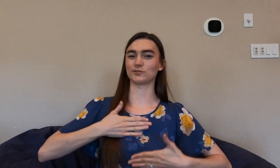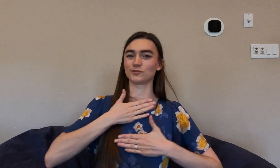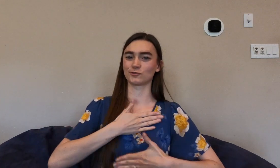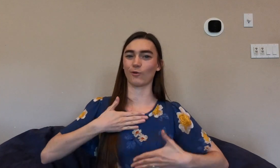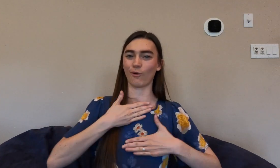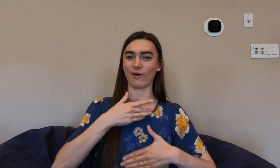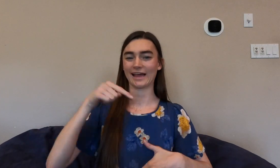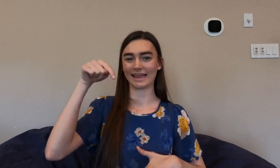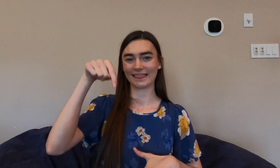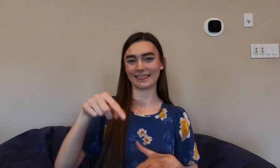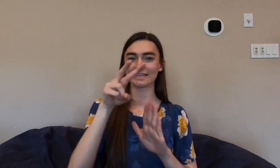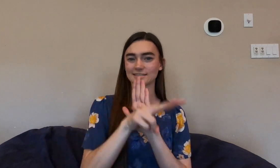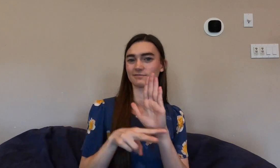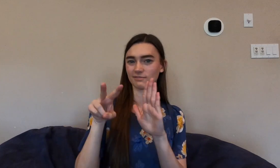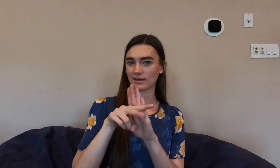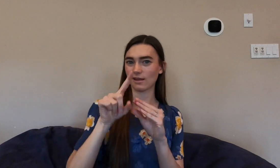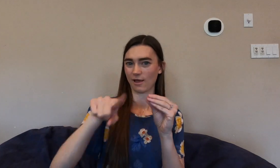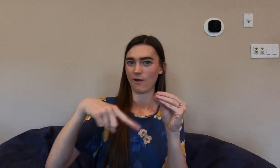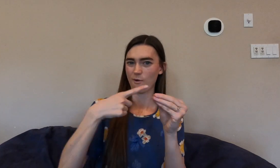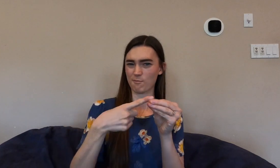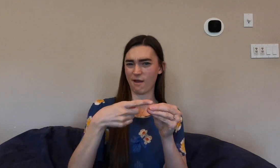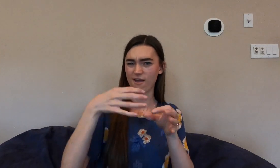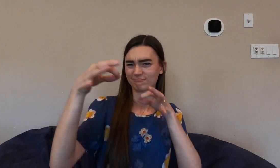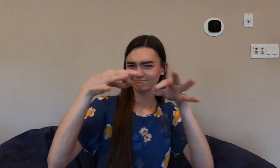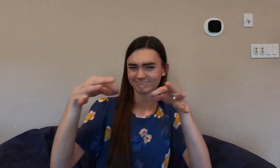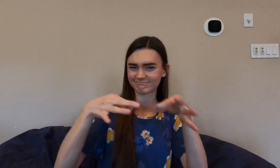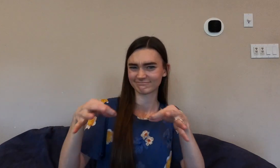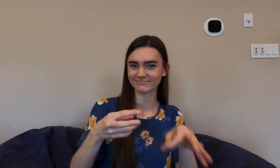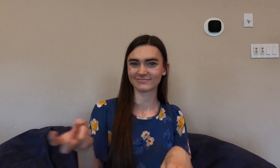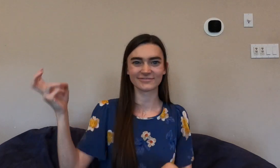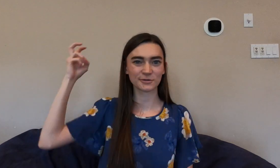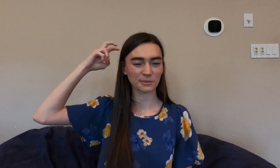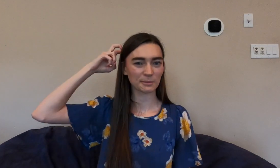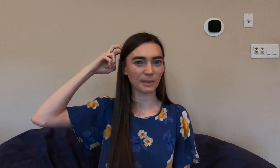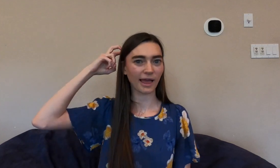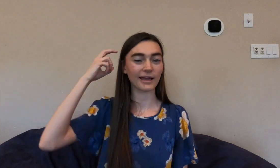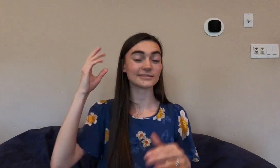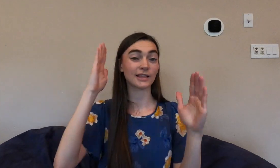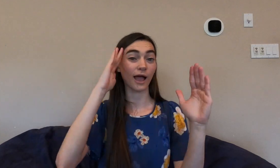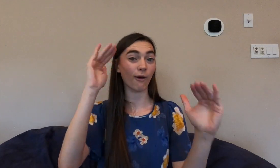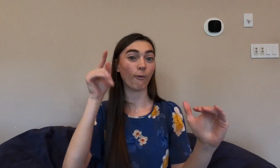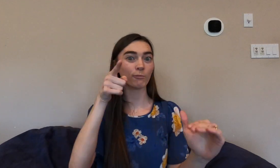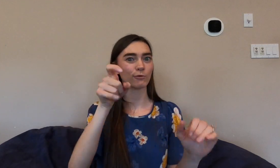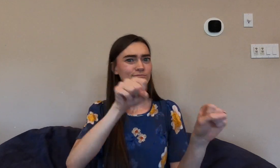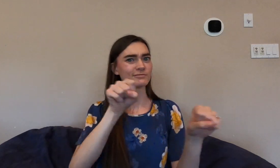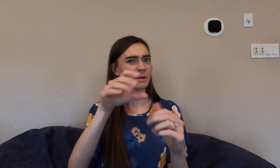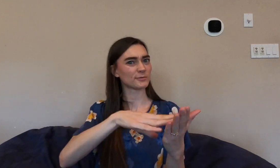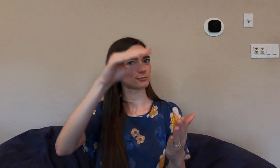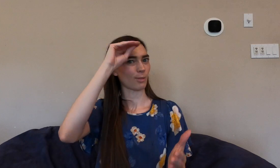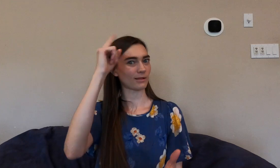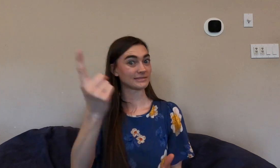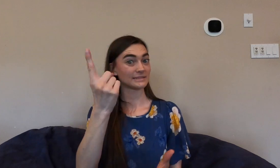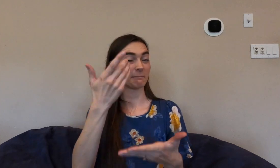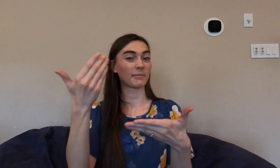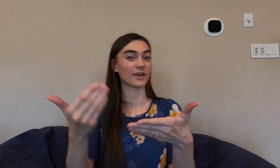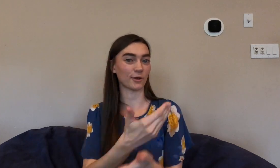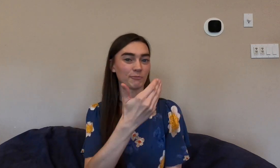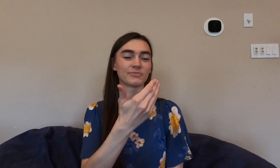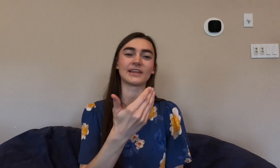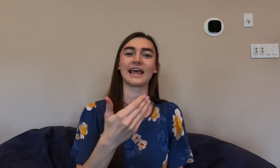enjoyed this video about my explanation of a cochlear implant and I hope you were able to learn something